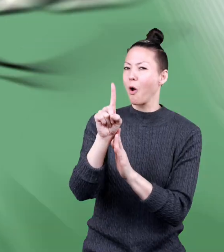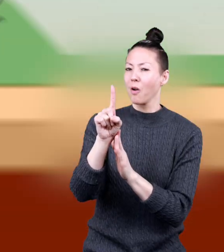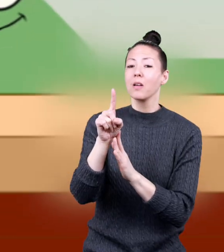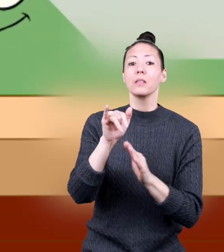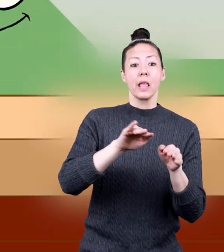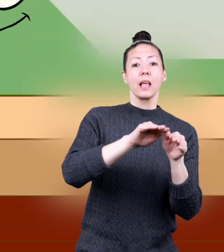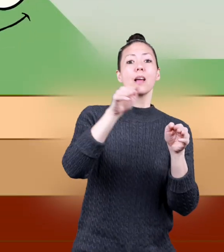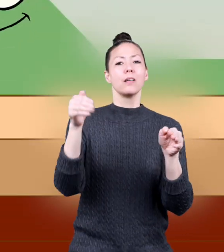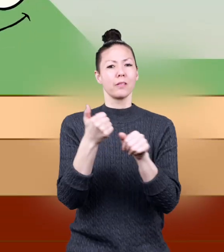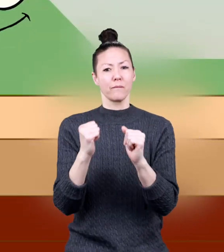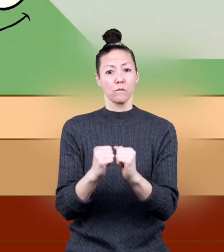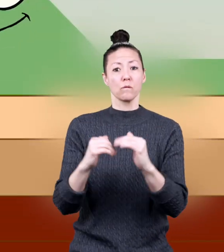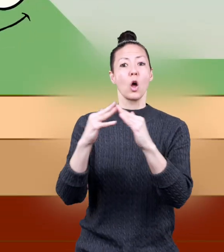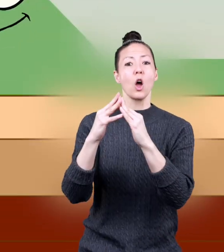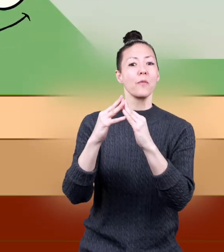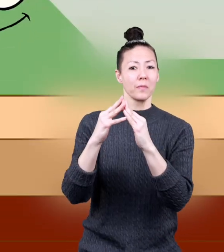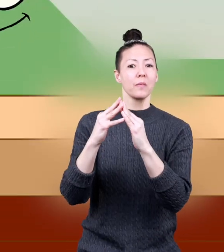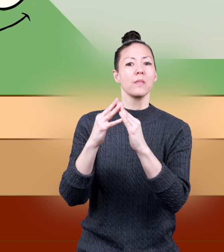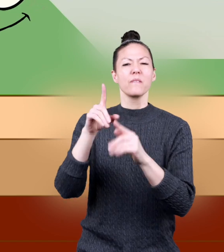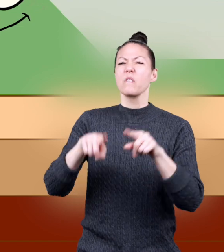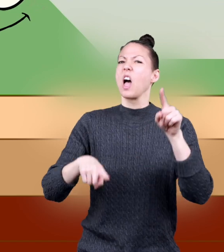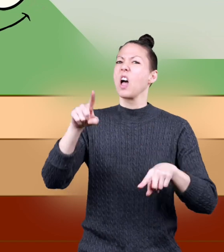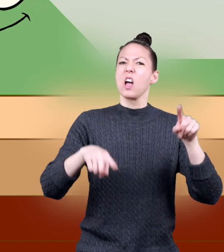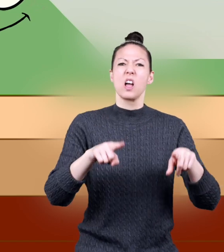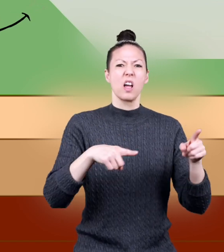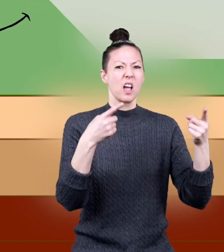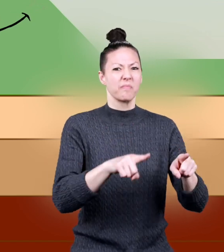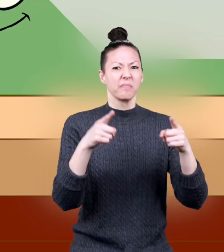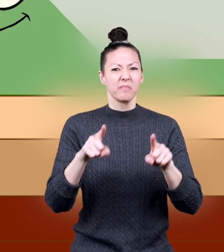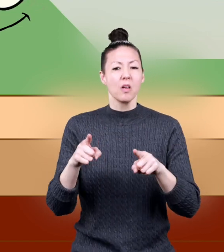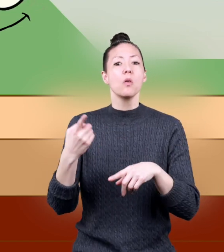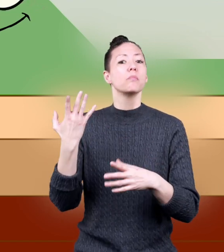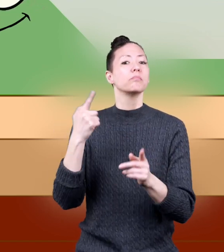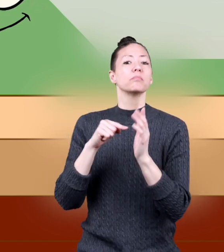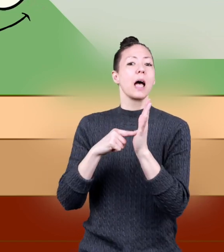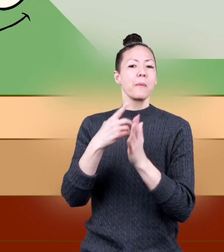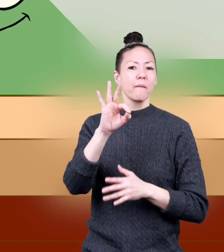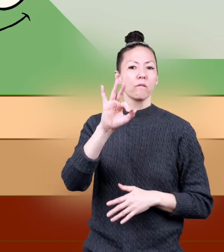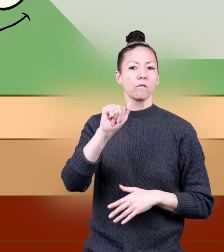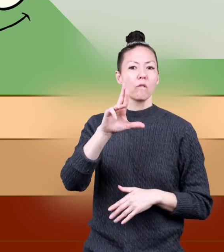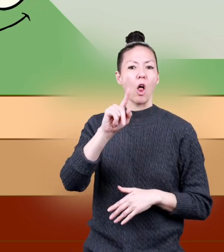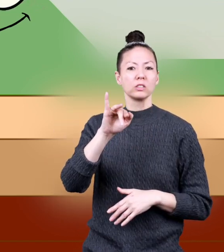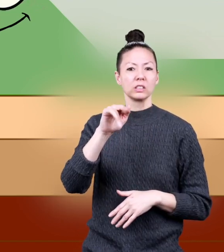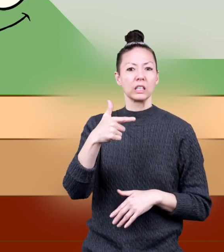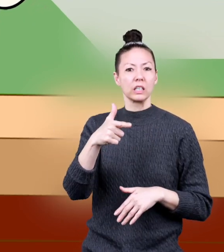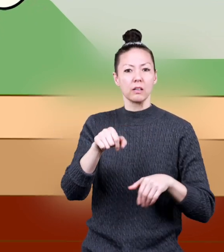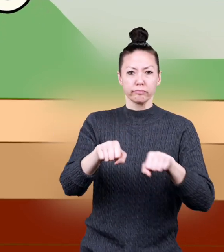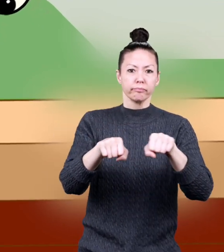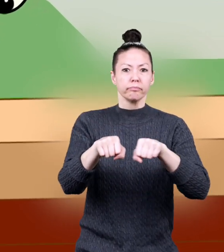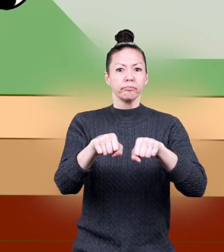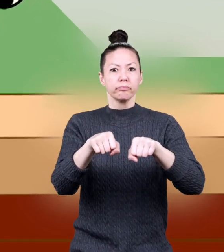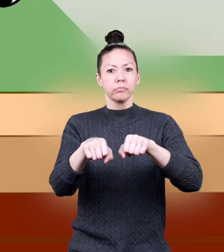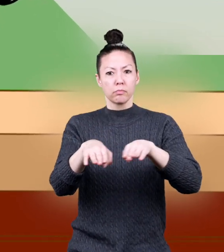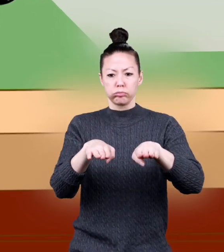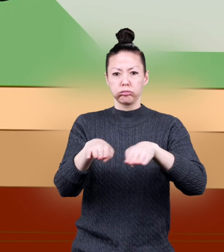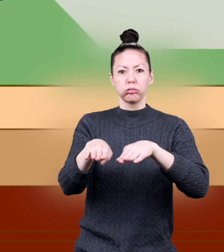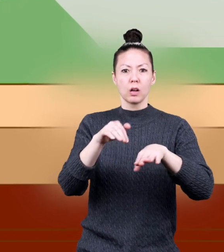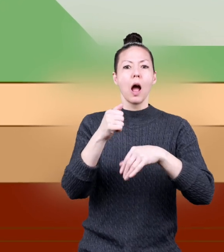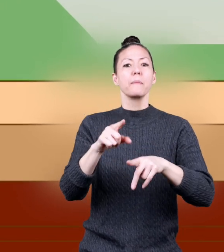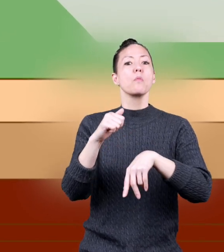Hills are formed all the time in various ways. One of these is called faulting, which happens because rocks